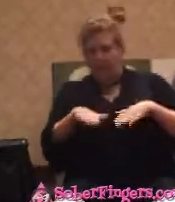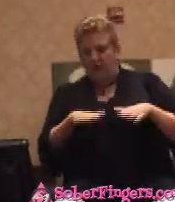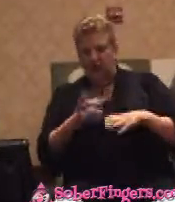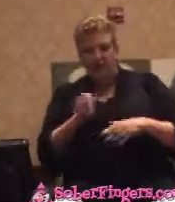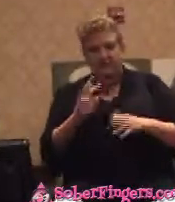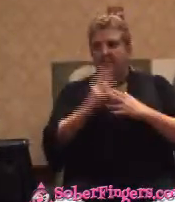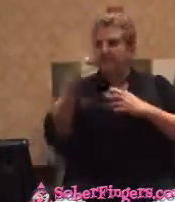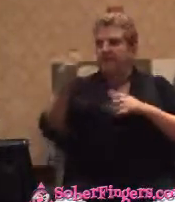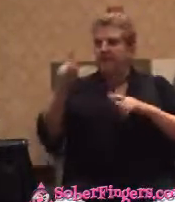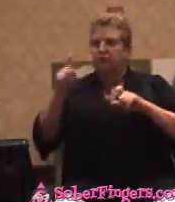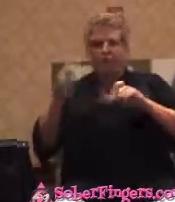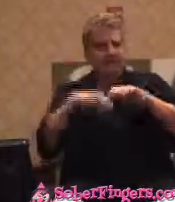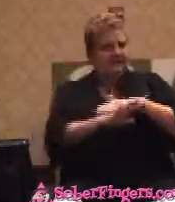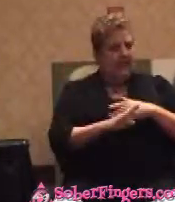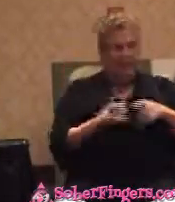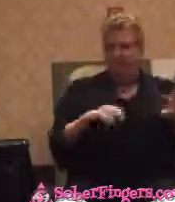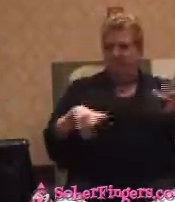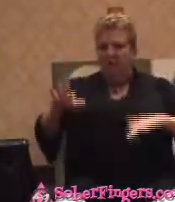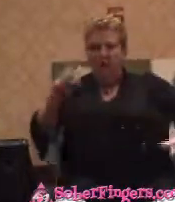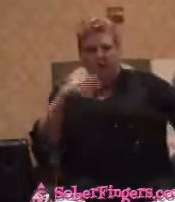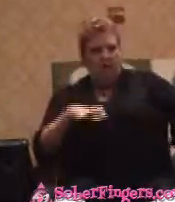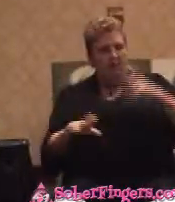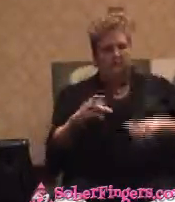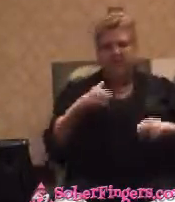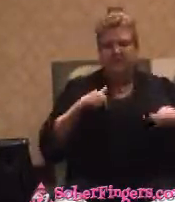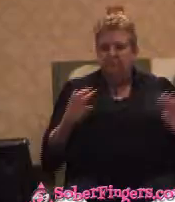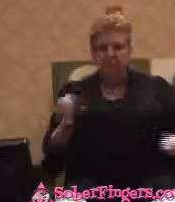I'm outside walking. I'll be inside. I'm down. I'm just moving. They're proving.